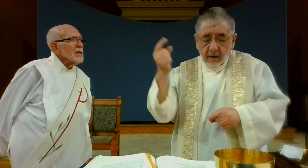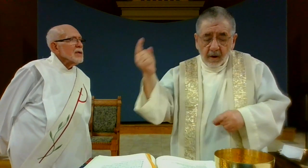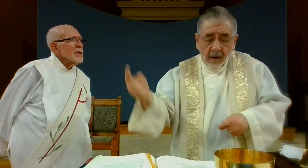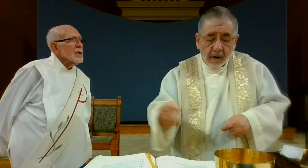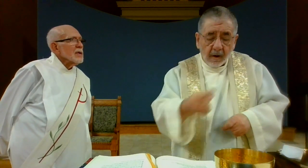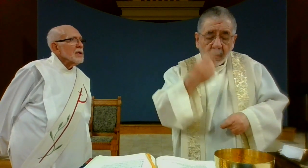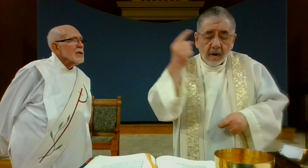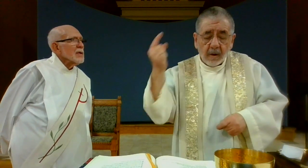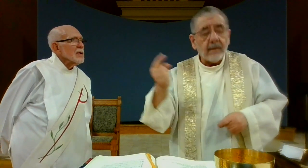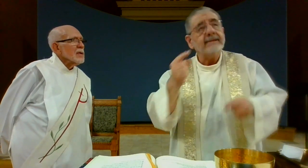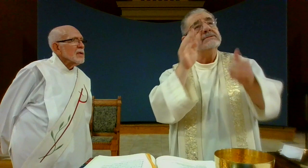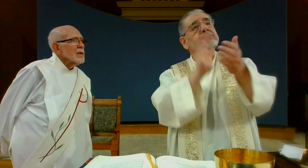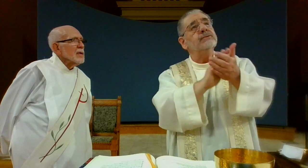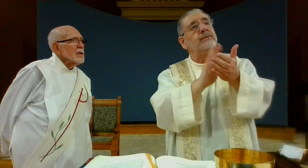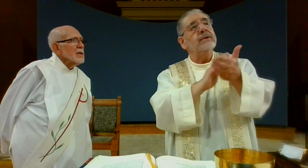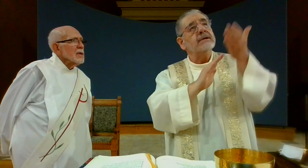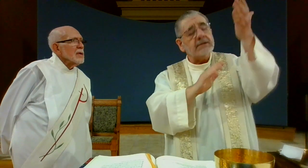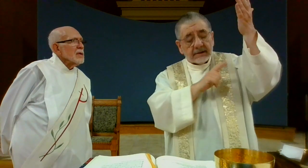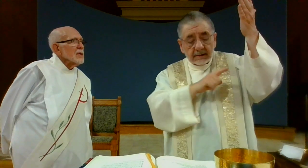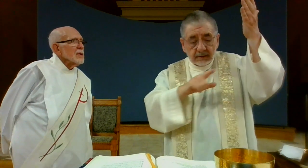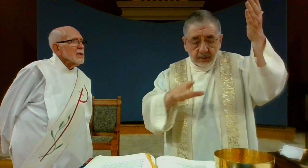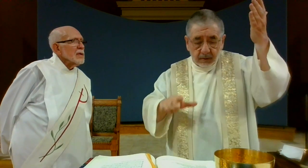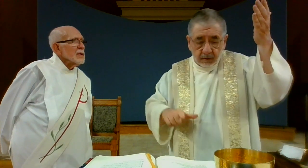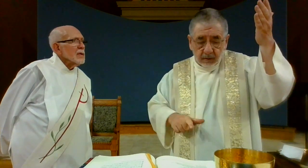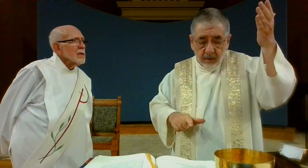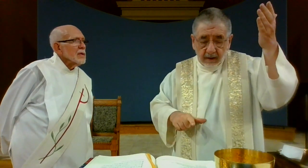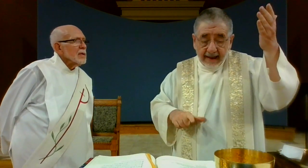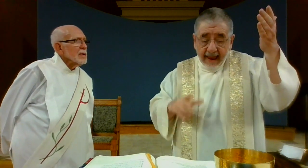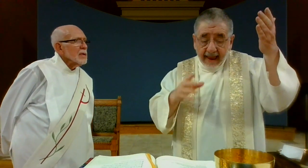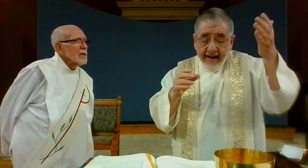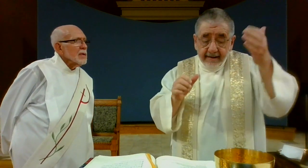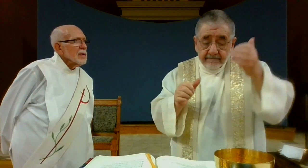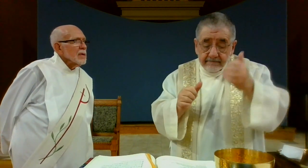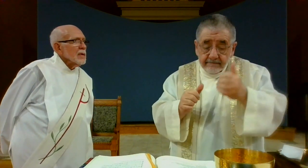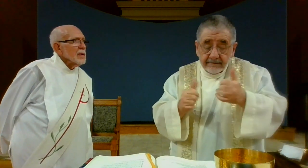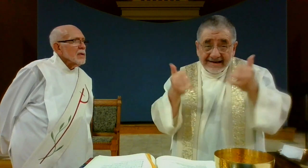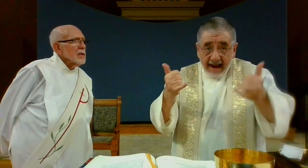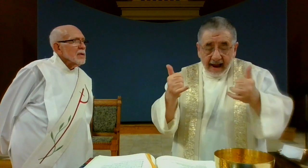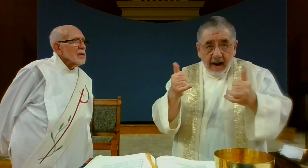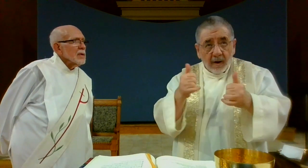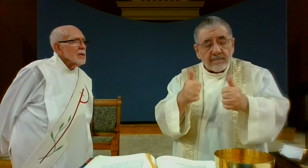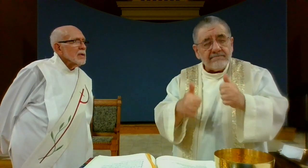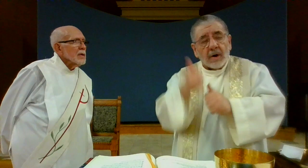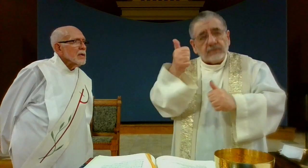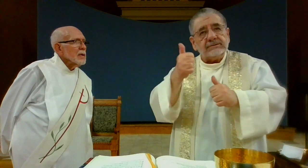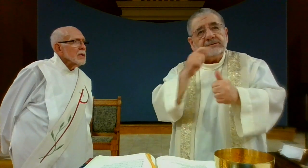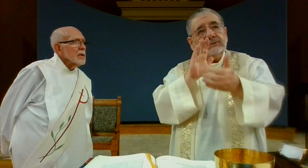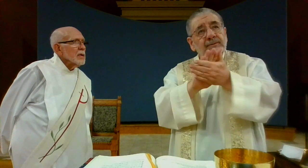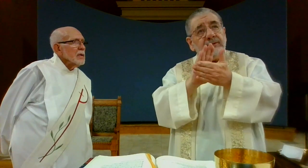and our salvation. At all times to acclaim you, O Lord. But on this night,